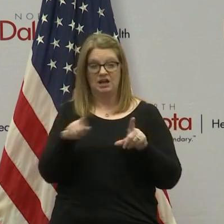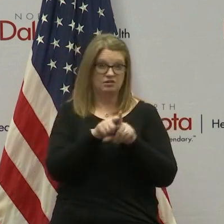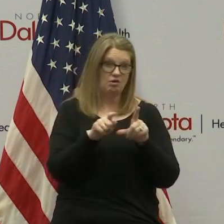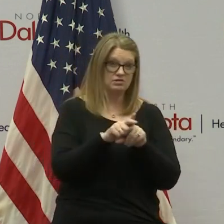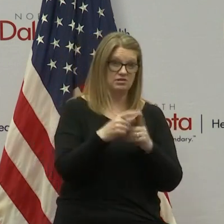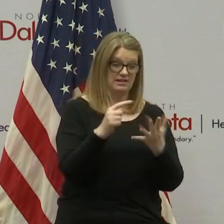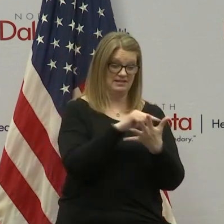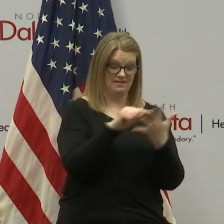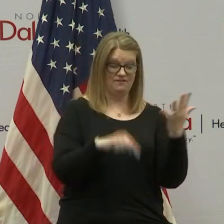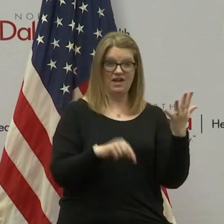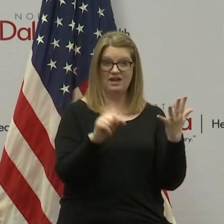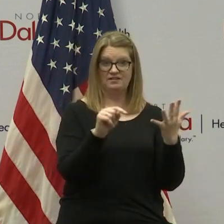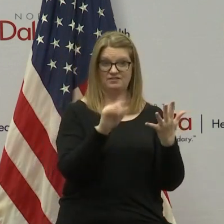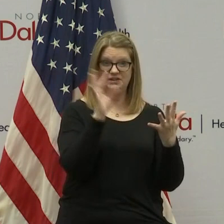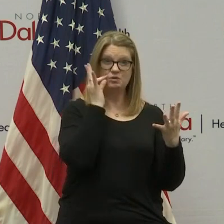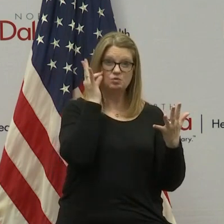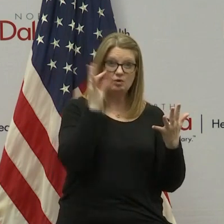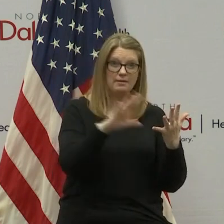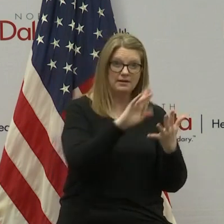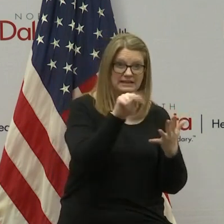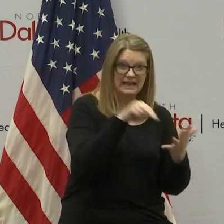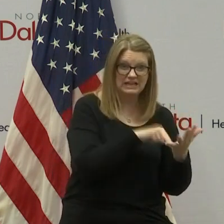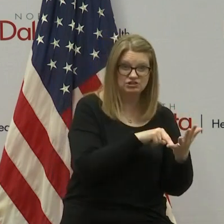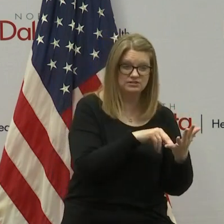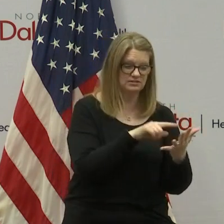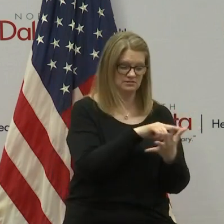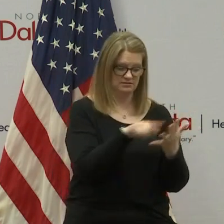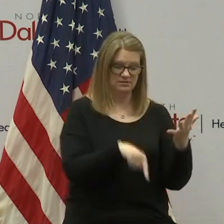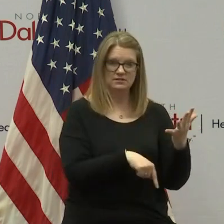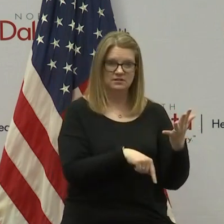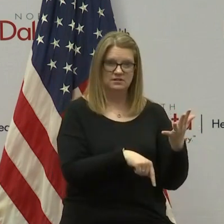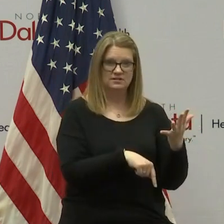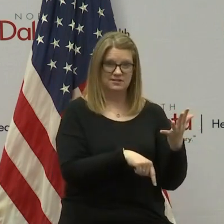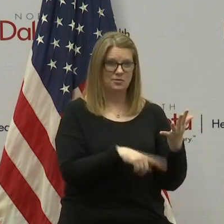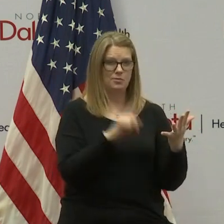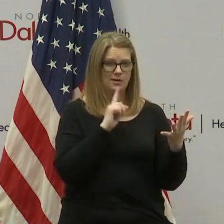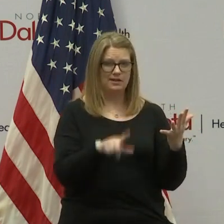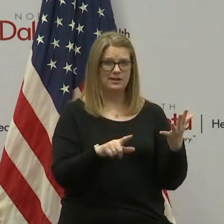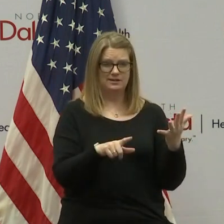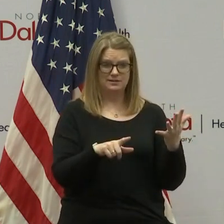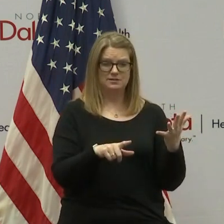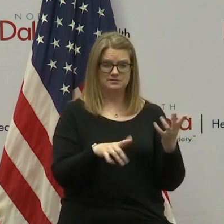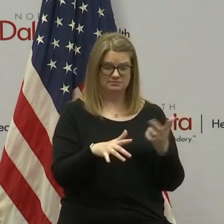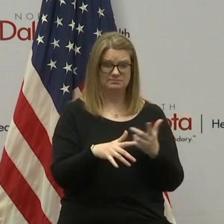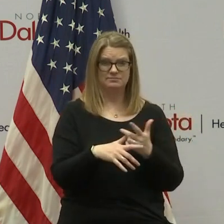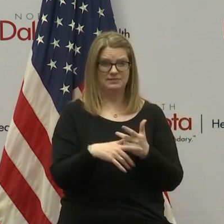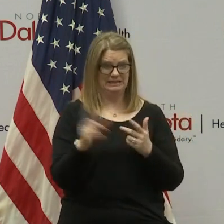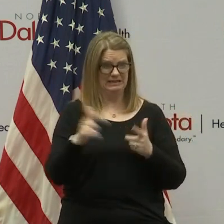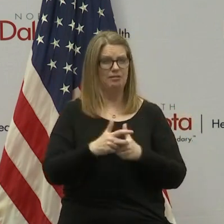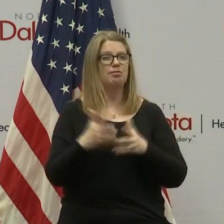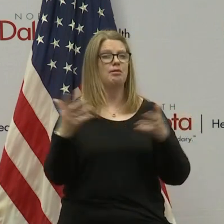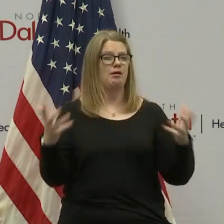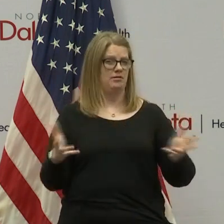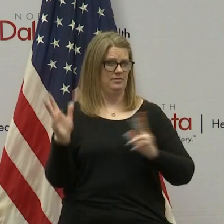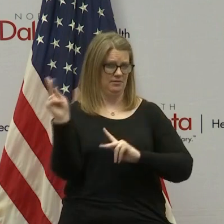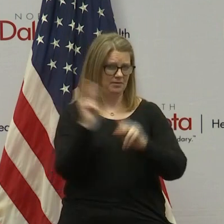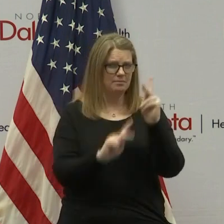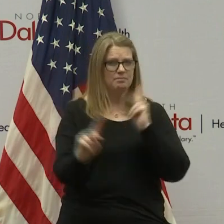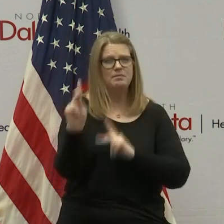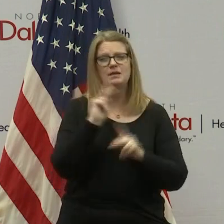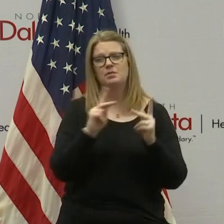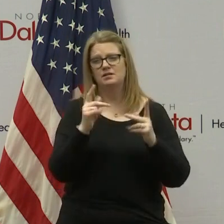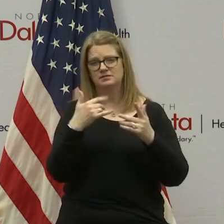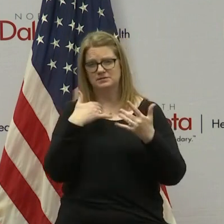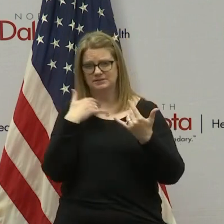nations that we have that we share geography with. So I think it's a big, large-scale capability that is going to have to exist